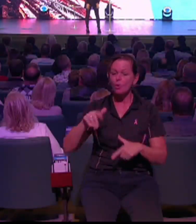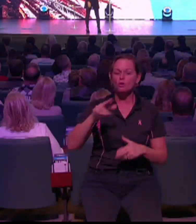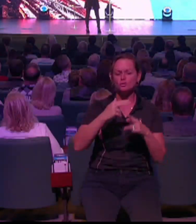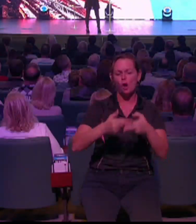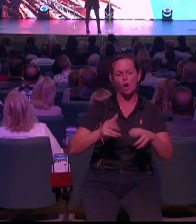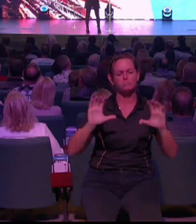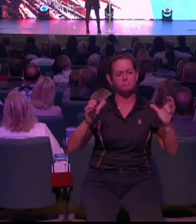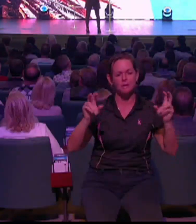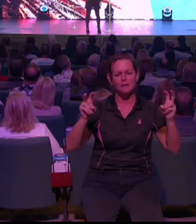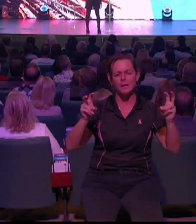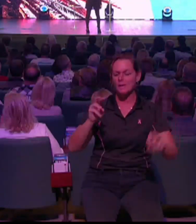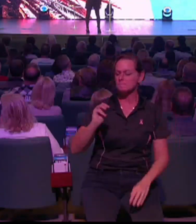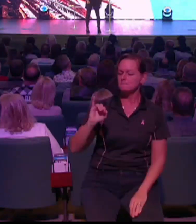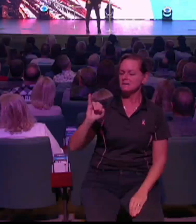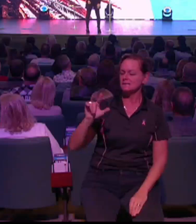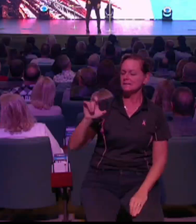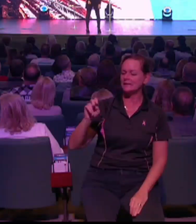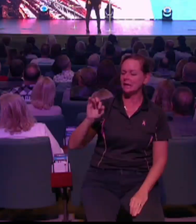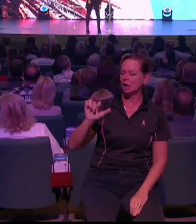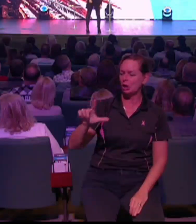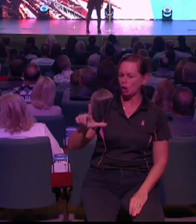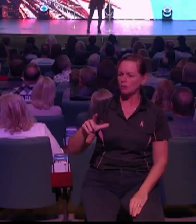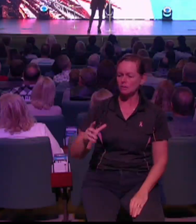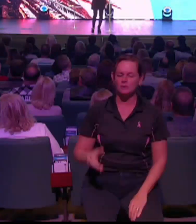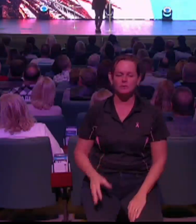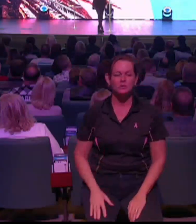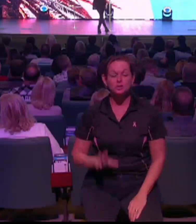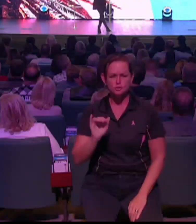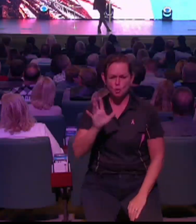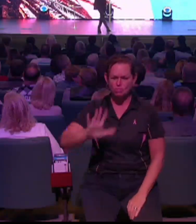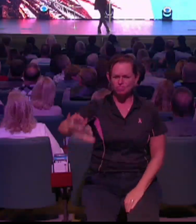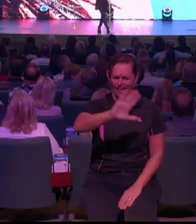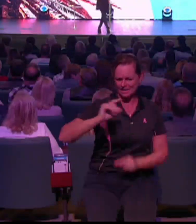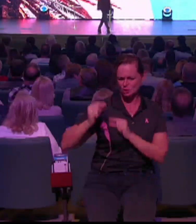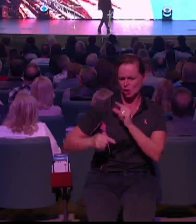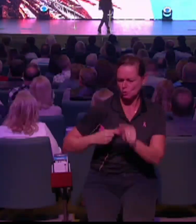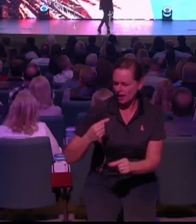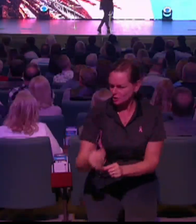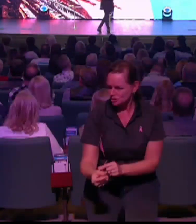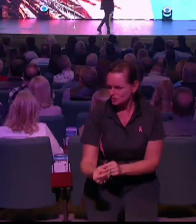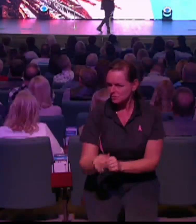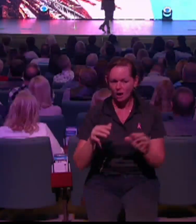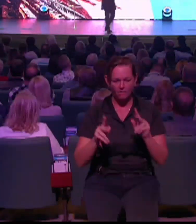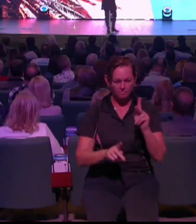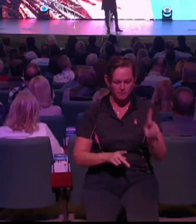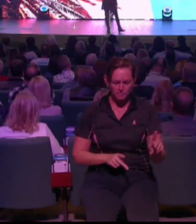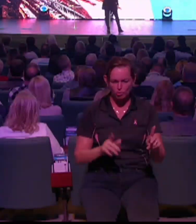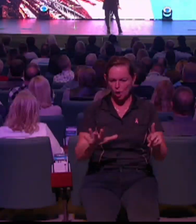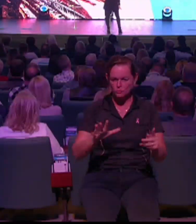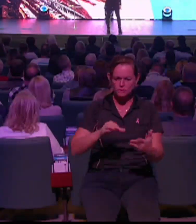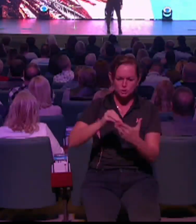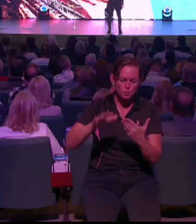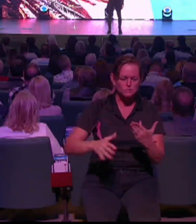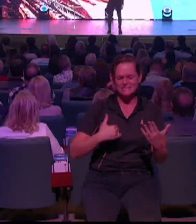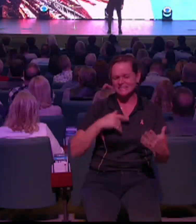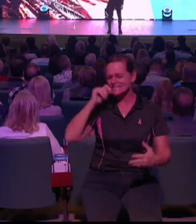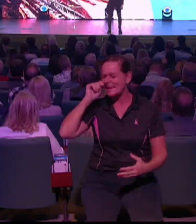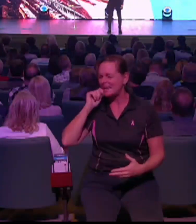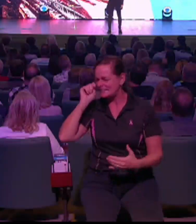And here's the reason for that, though. See, I believe that they're a generation that is called to do something that